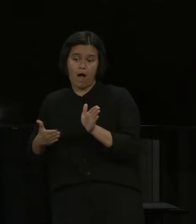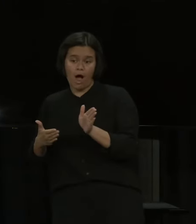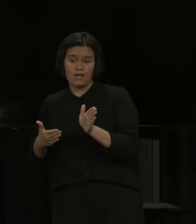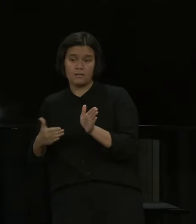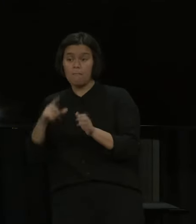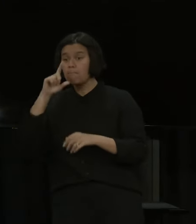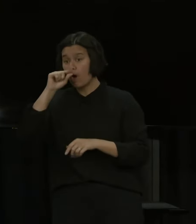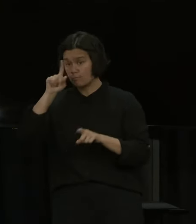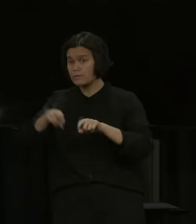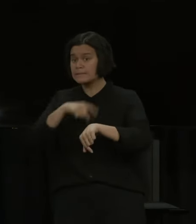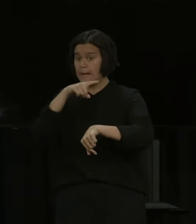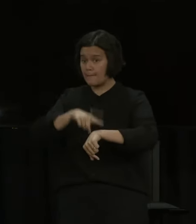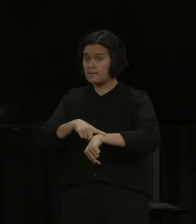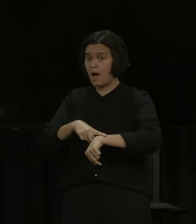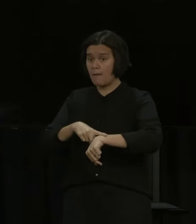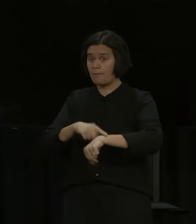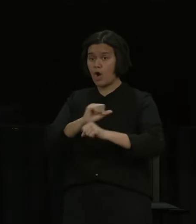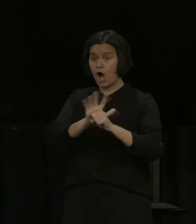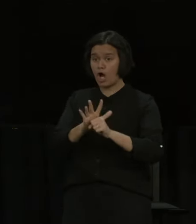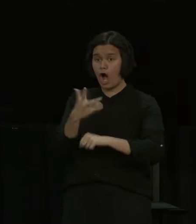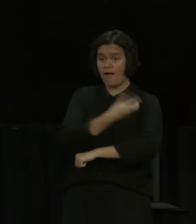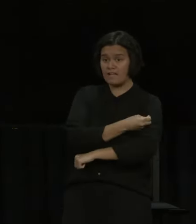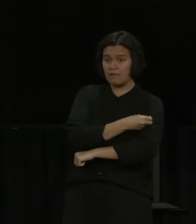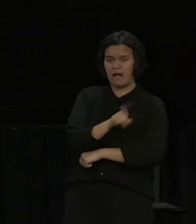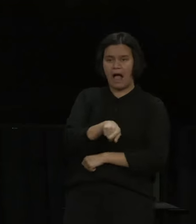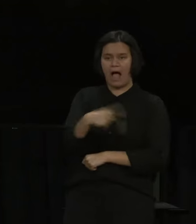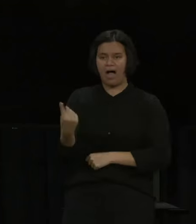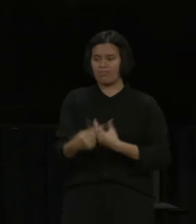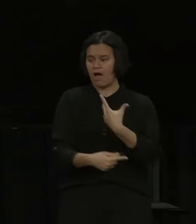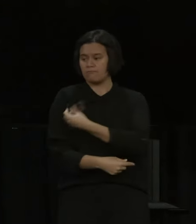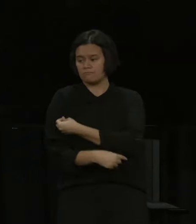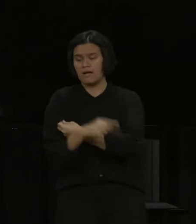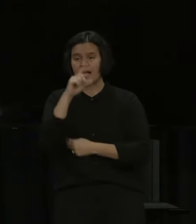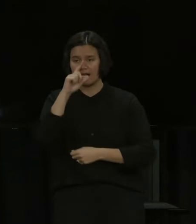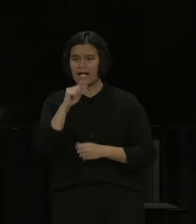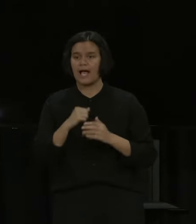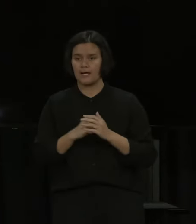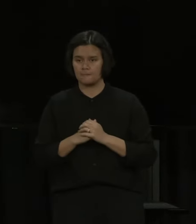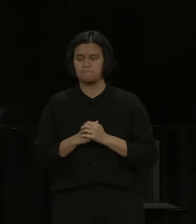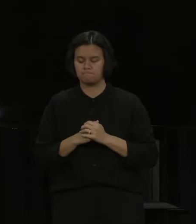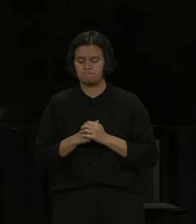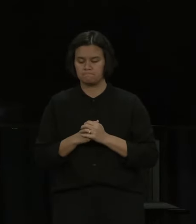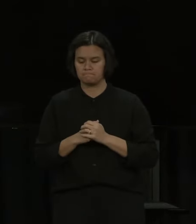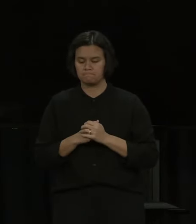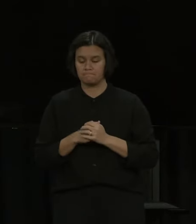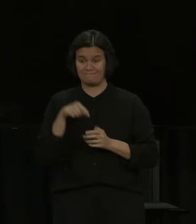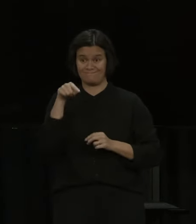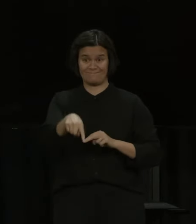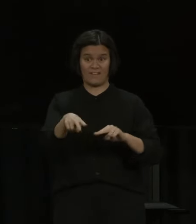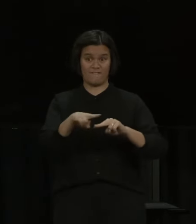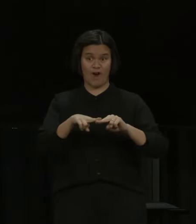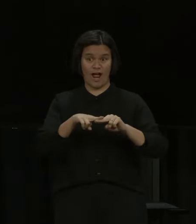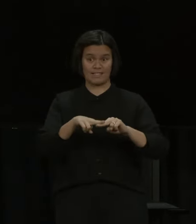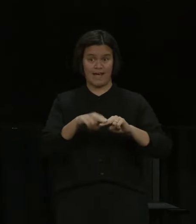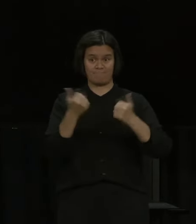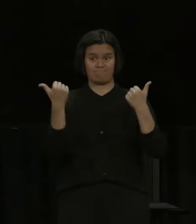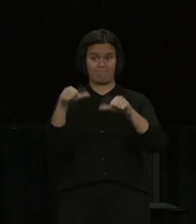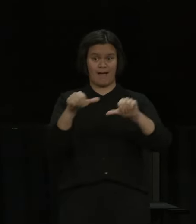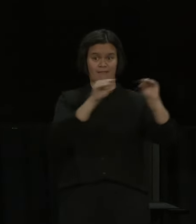protection framework, in two days, New Zealand will shift from the alert level system to the new framework, or the traffic light system as it has become